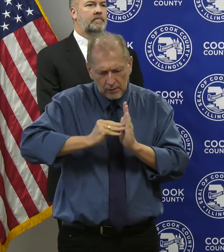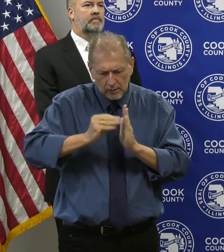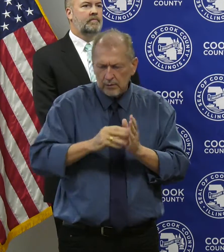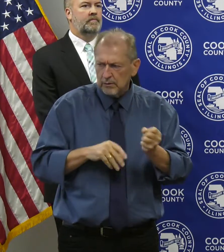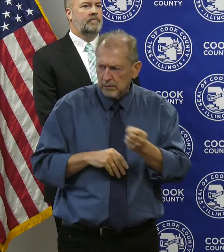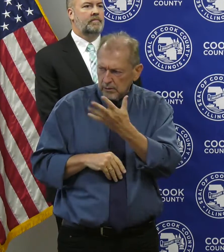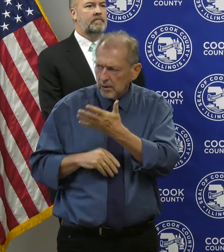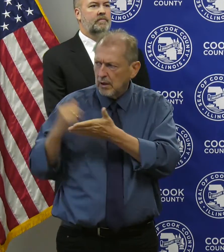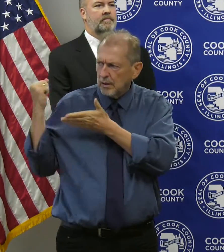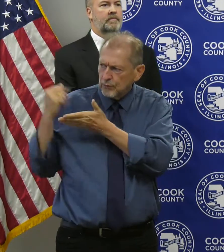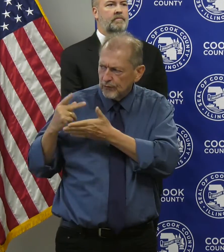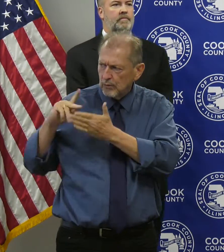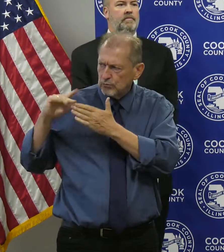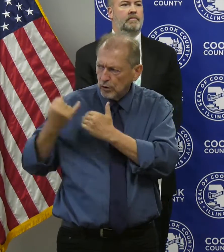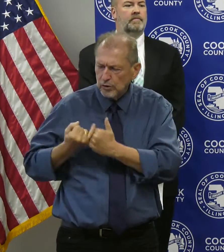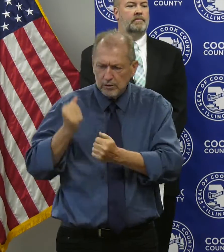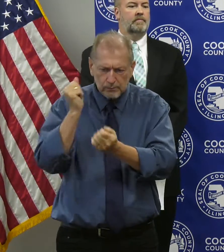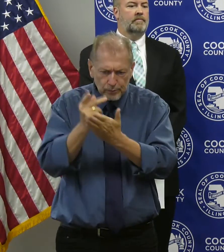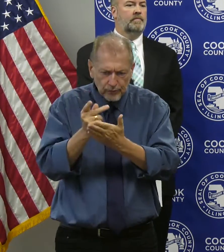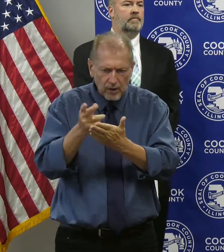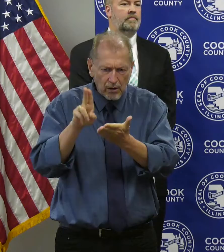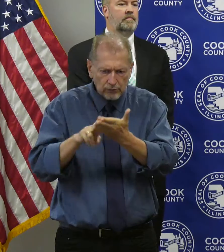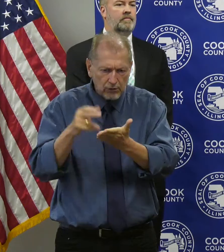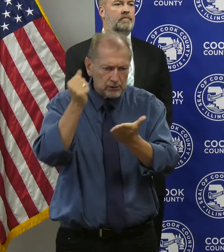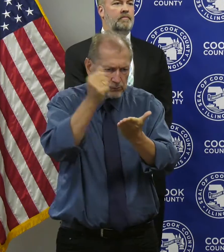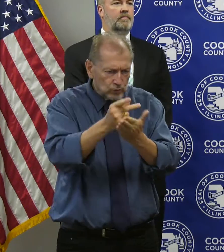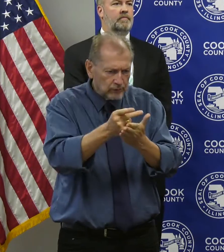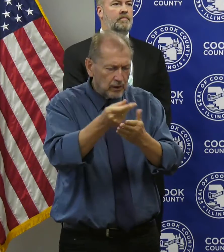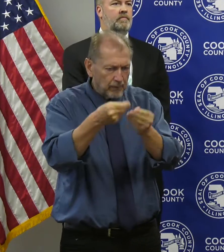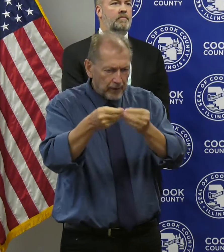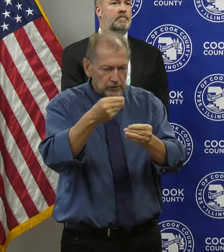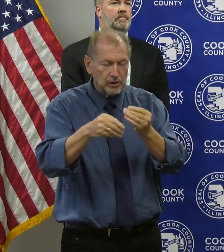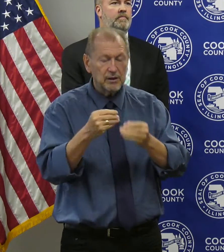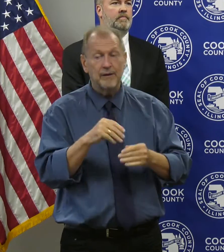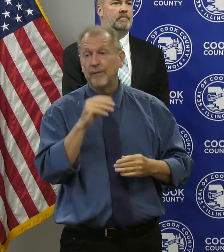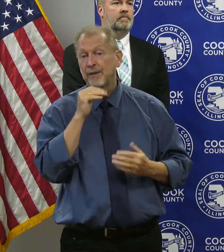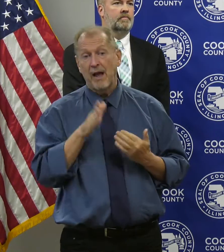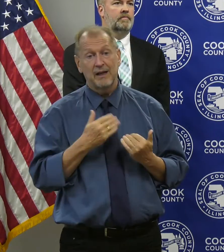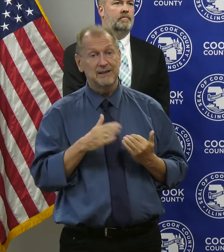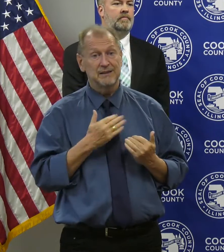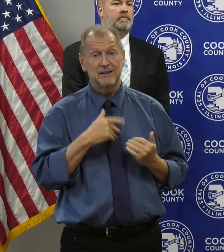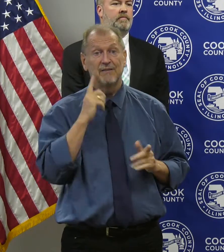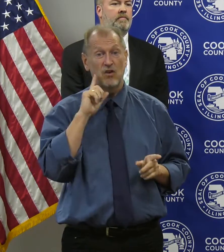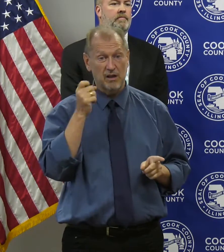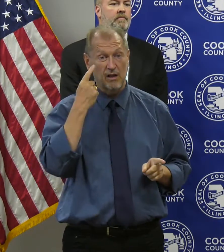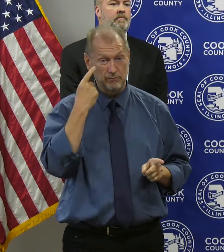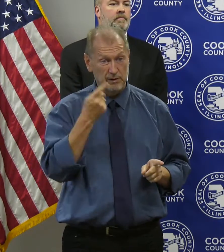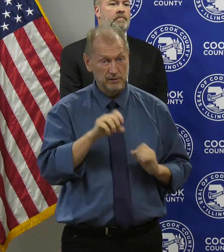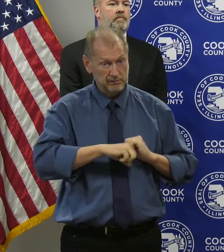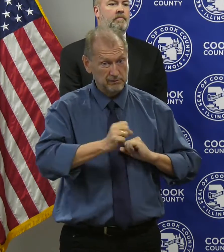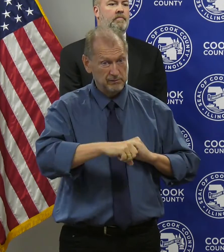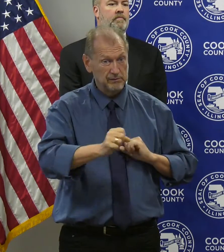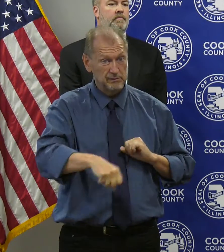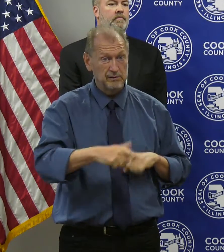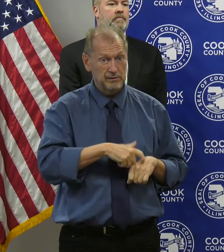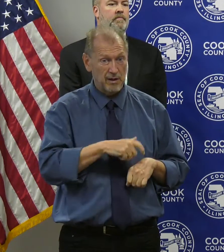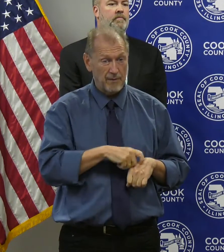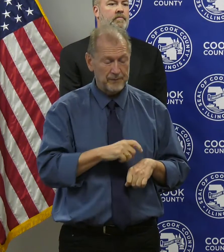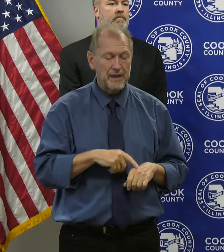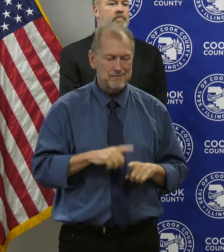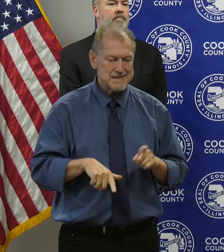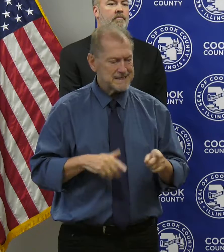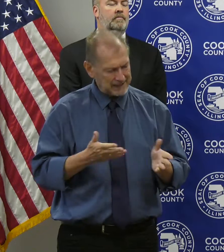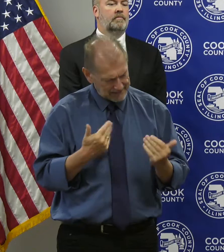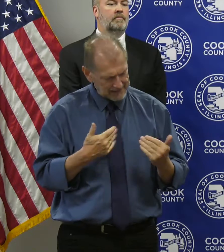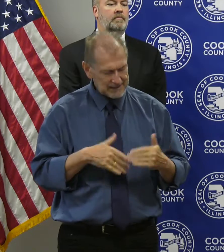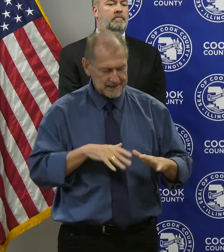projects and approvals for contractors, as well as the budgets. That's a lot of hurdles for a public sector customer to overcome. However, through our work